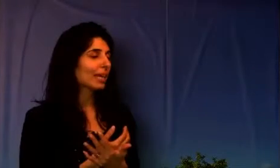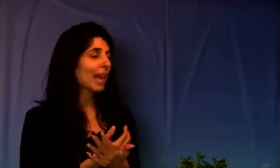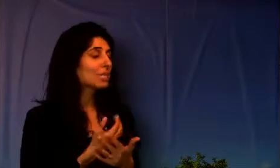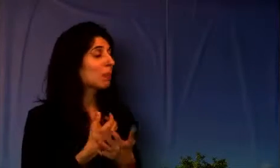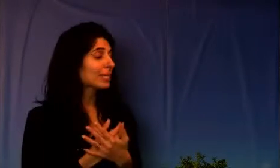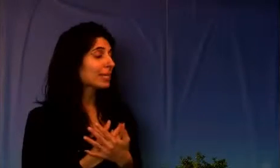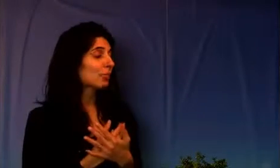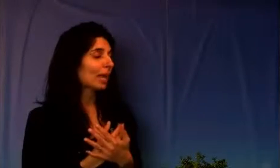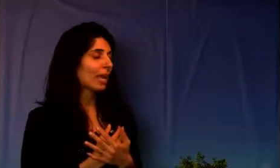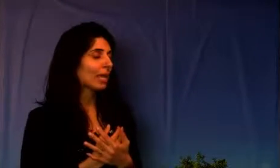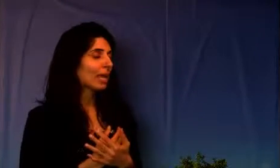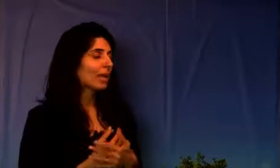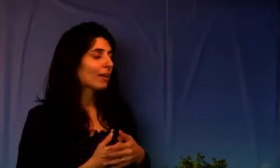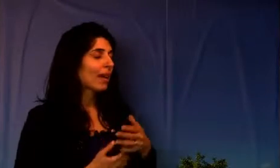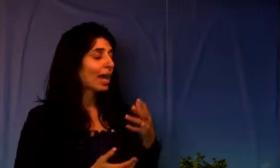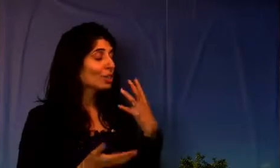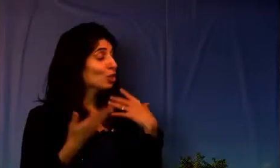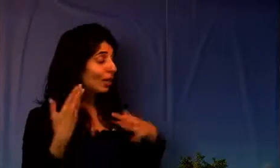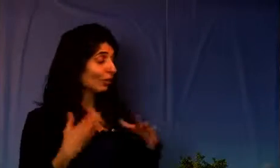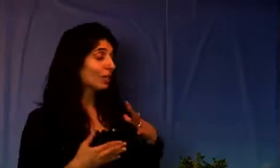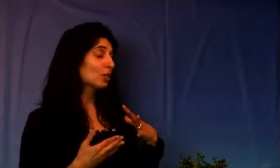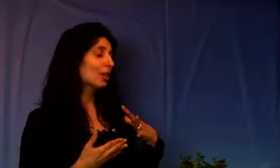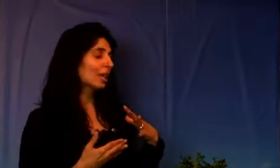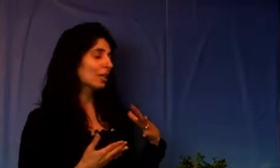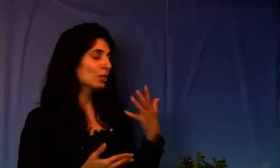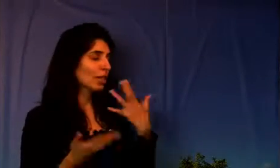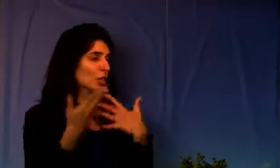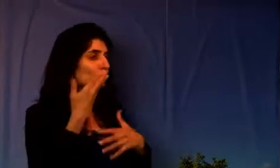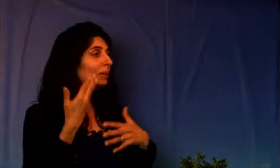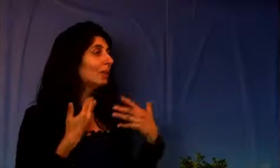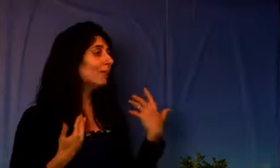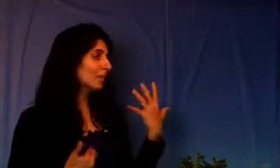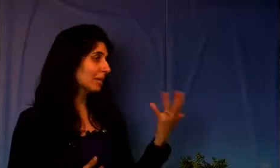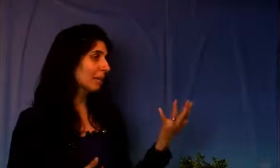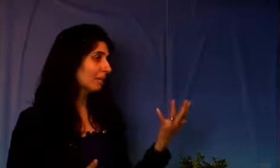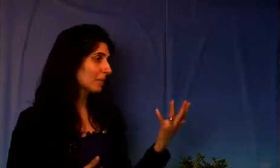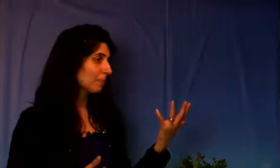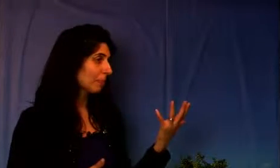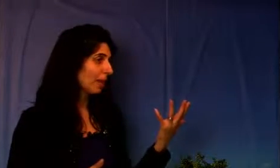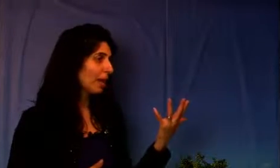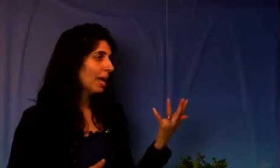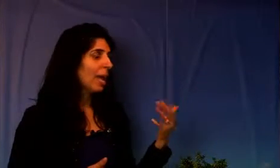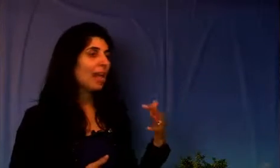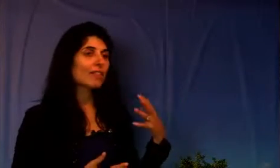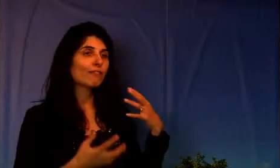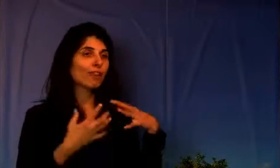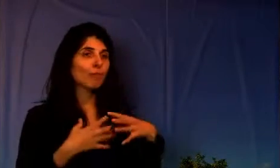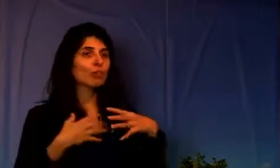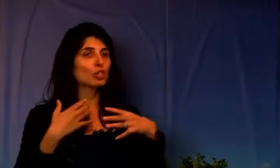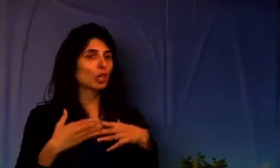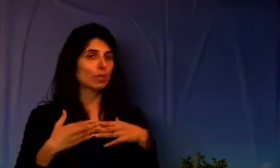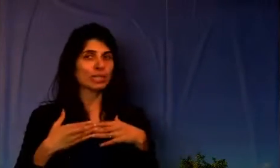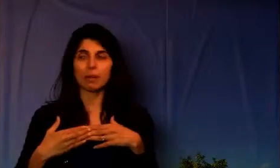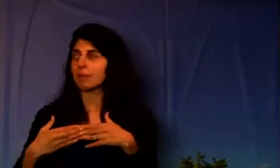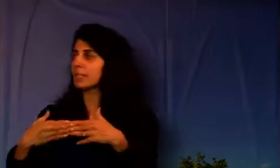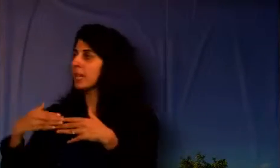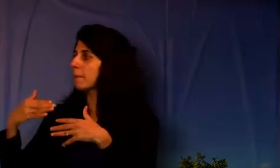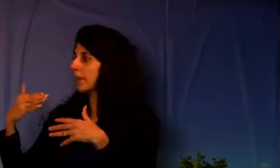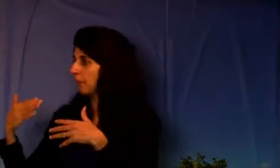as best as you can, as generally as you can so that you believe it on some level. And then from those general statements, make